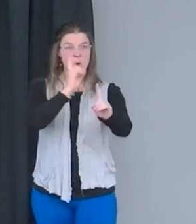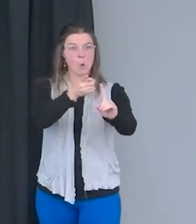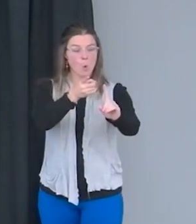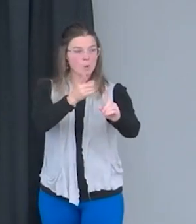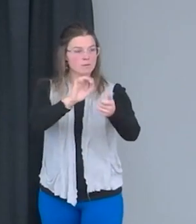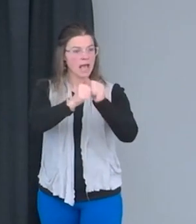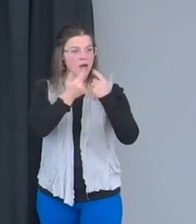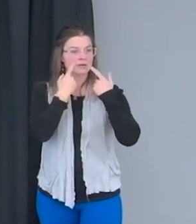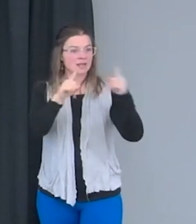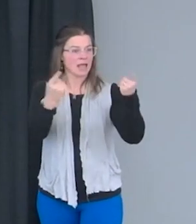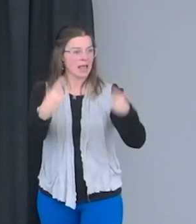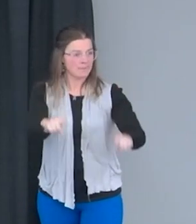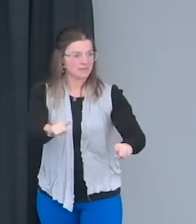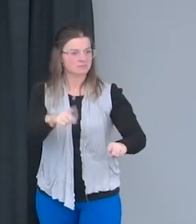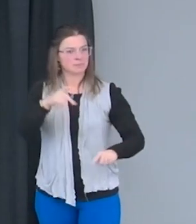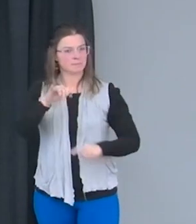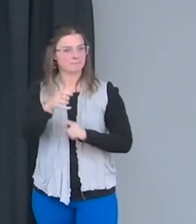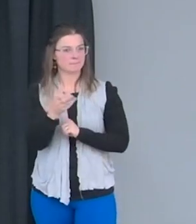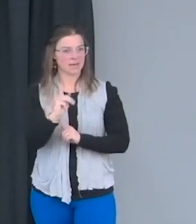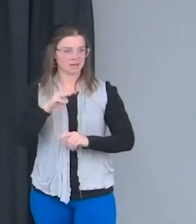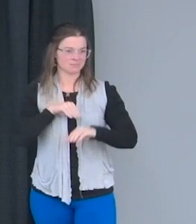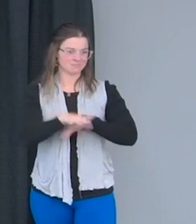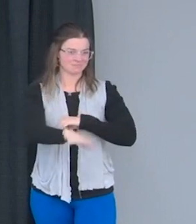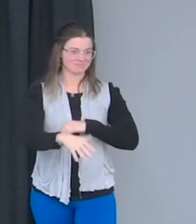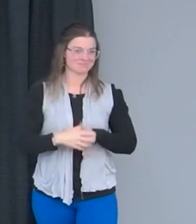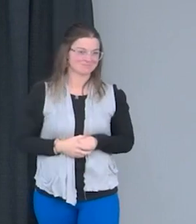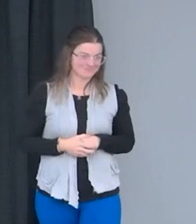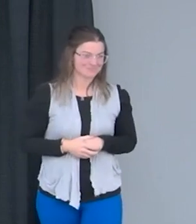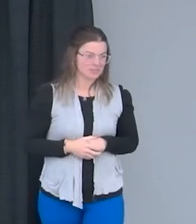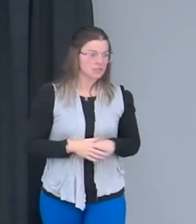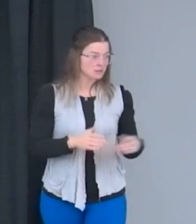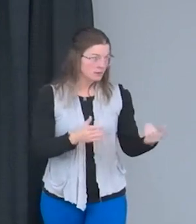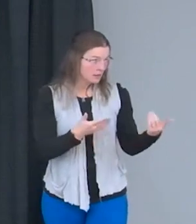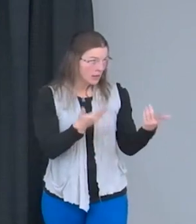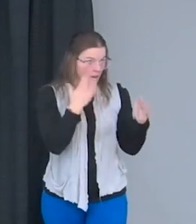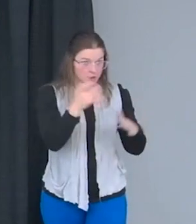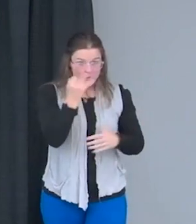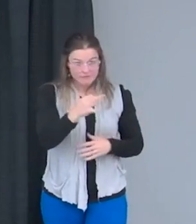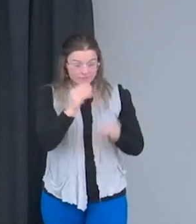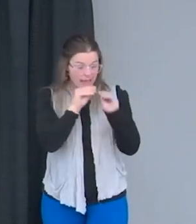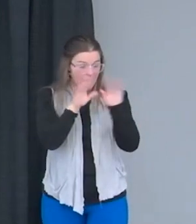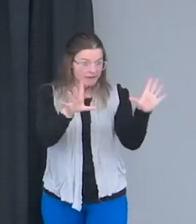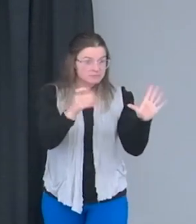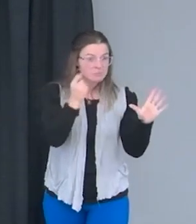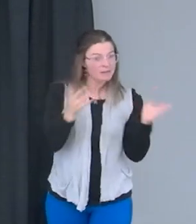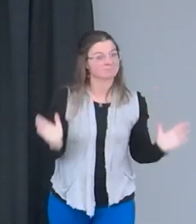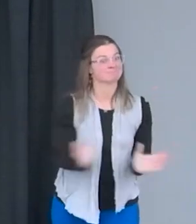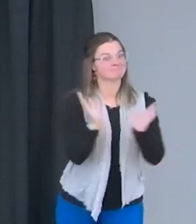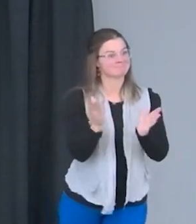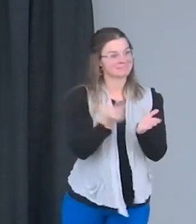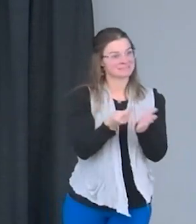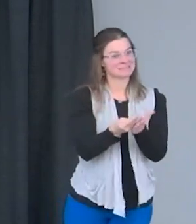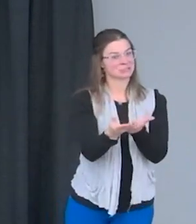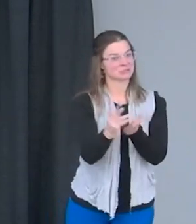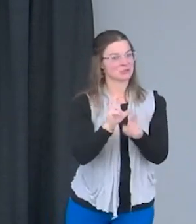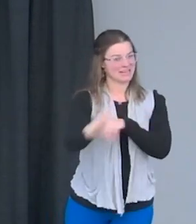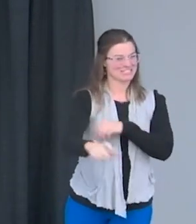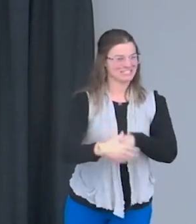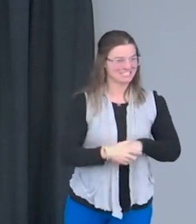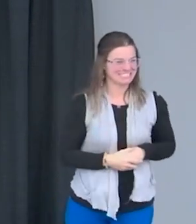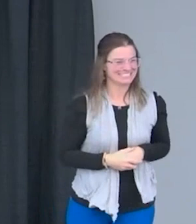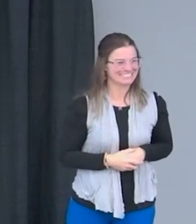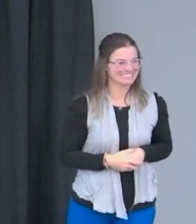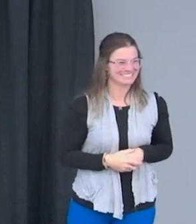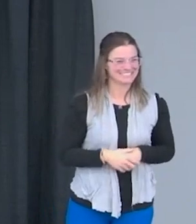you all, and as you can tell, I'm encouraging donations to the Peckham